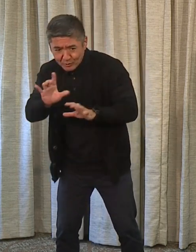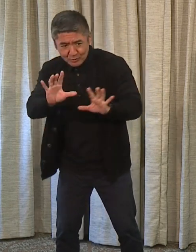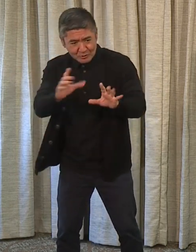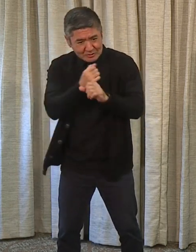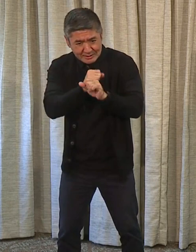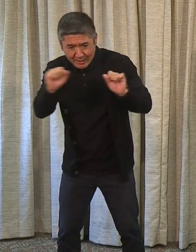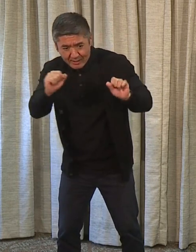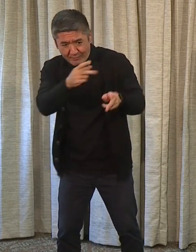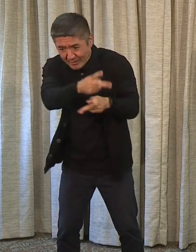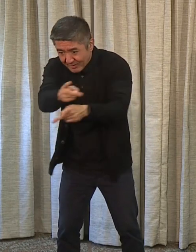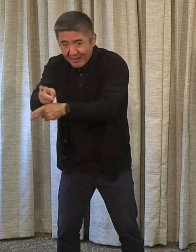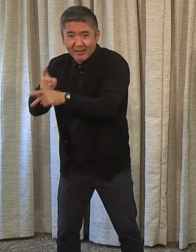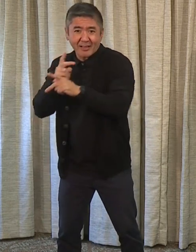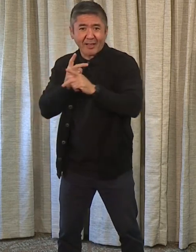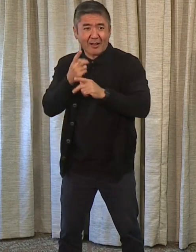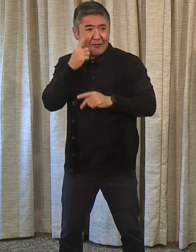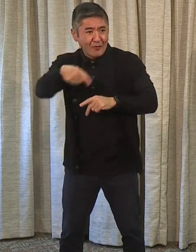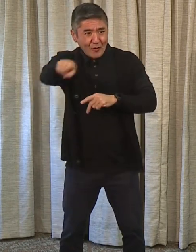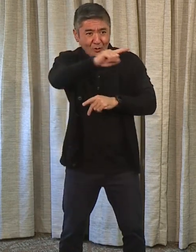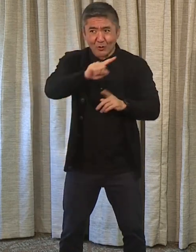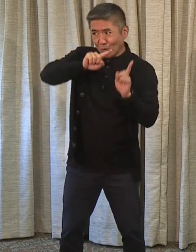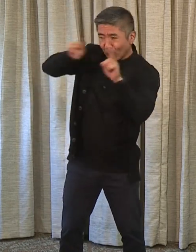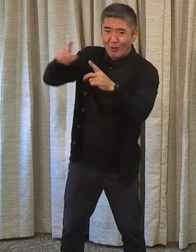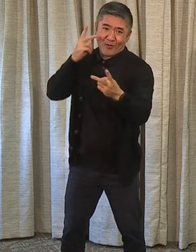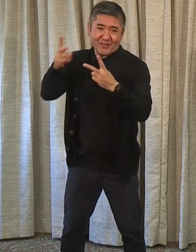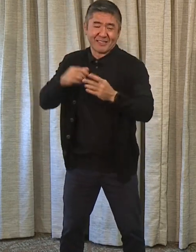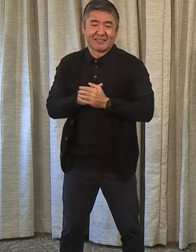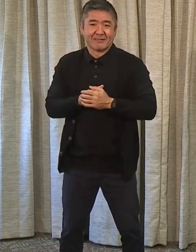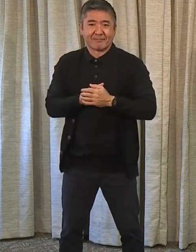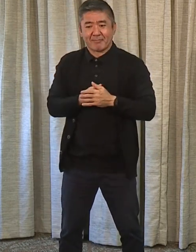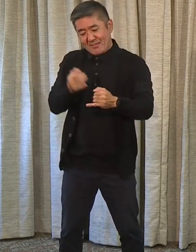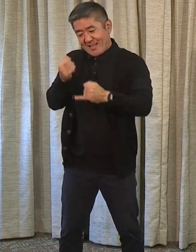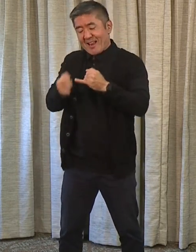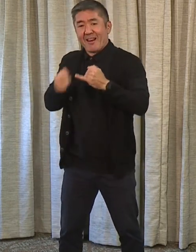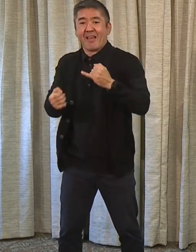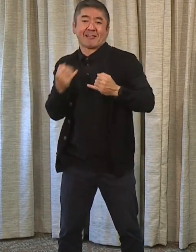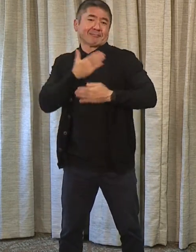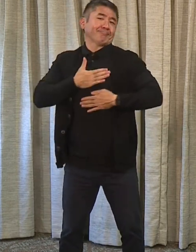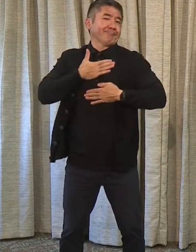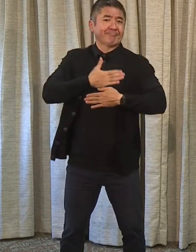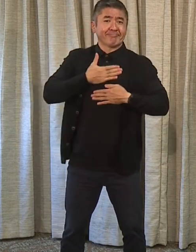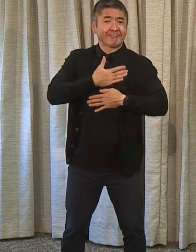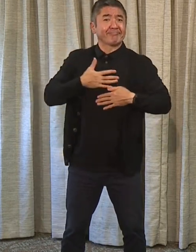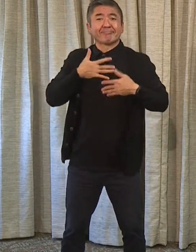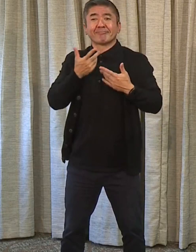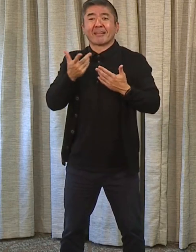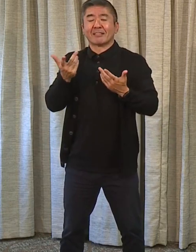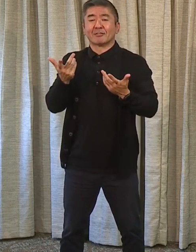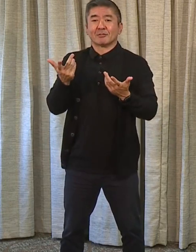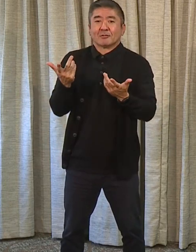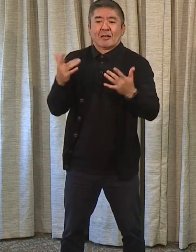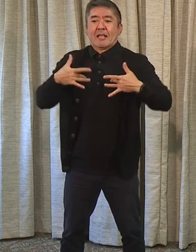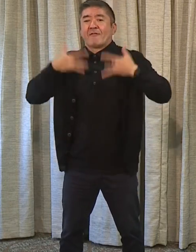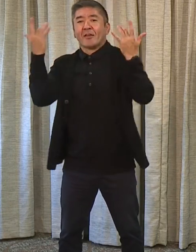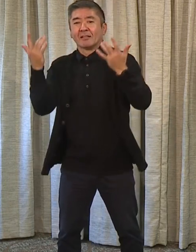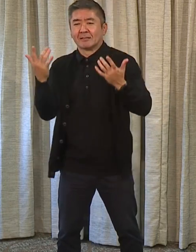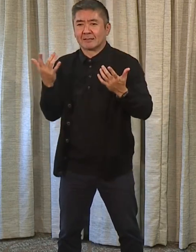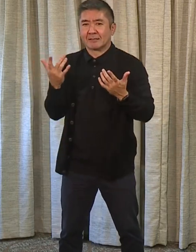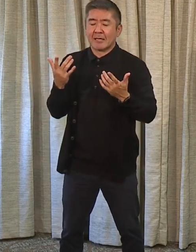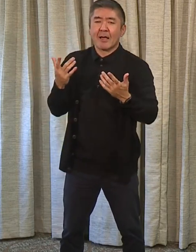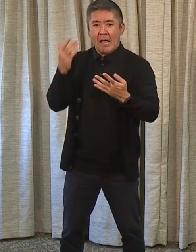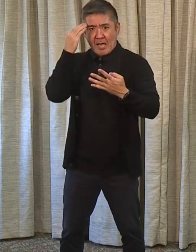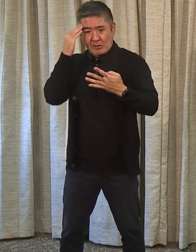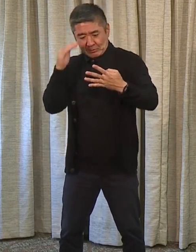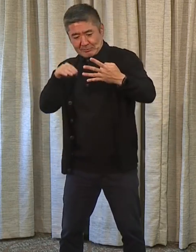good shape for all of us to come and see. And lastly, you know, just entertainment. I know that, you know, we're working through these